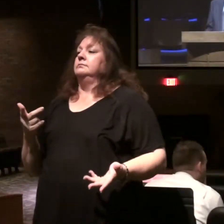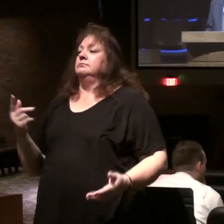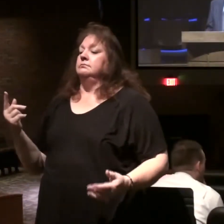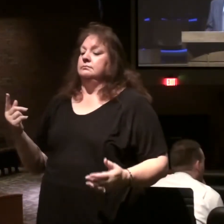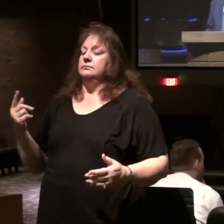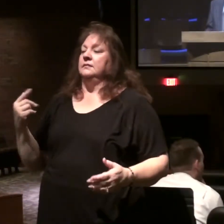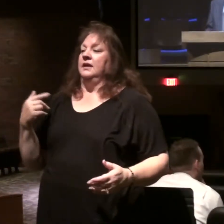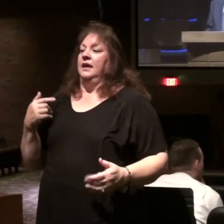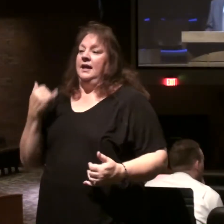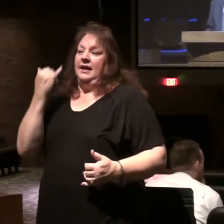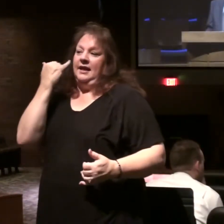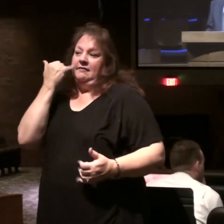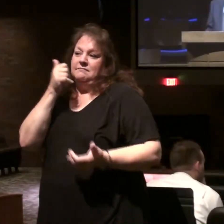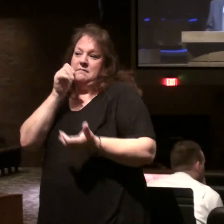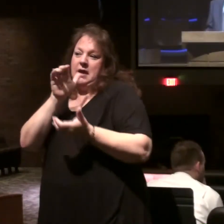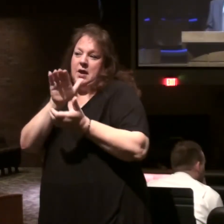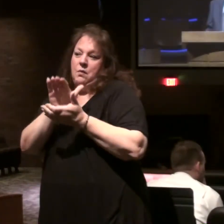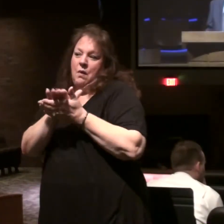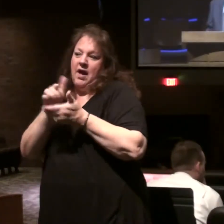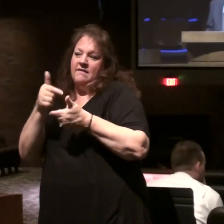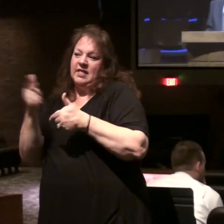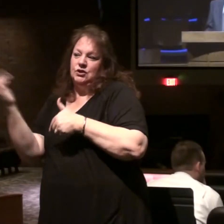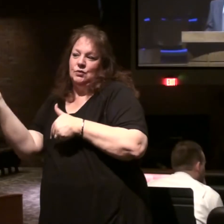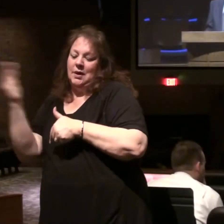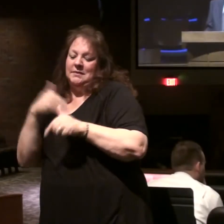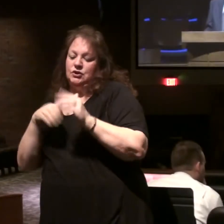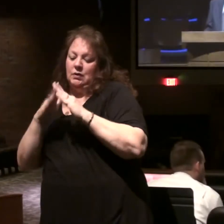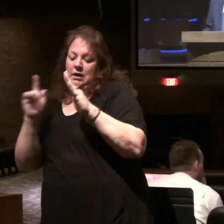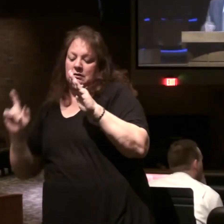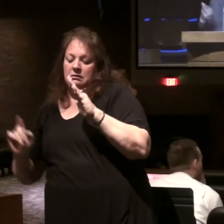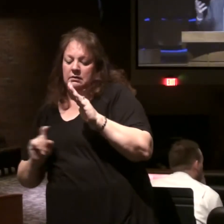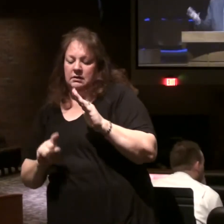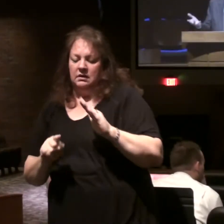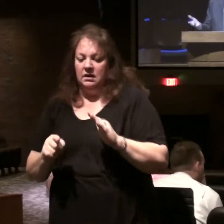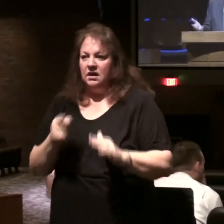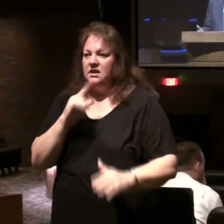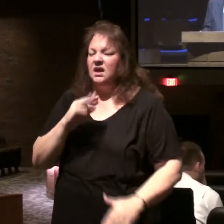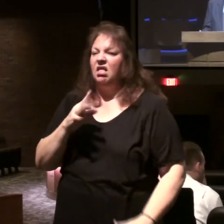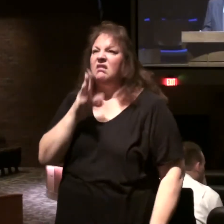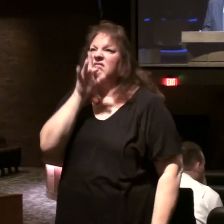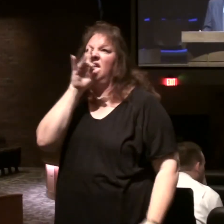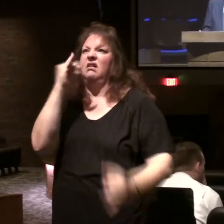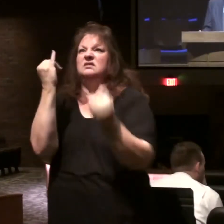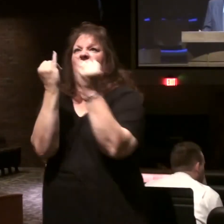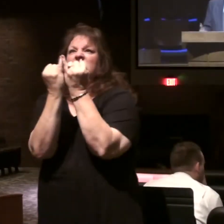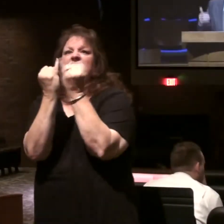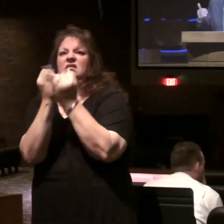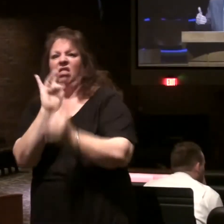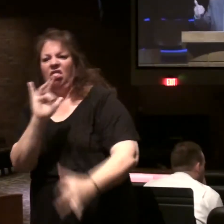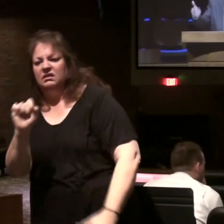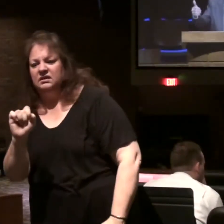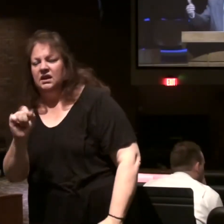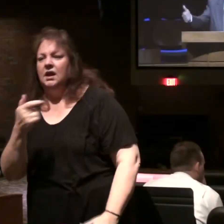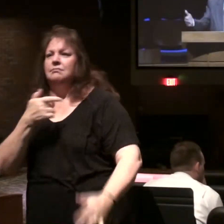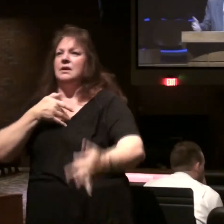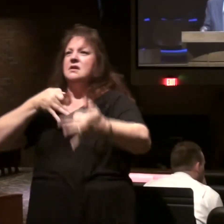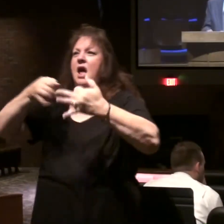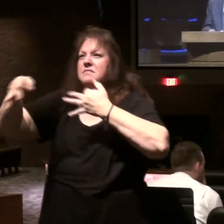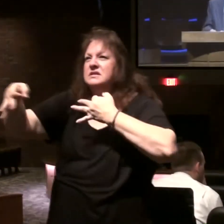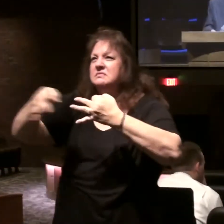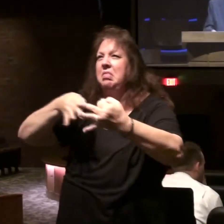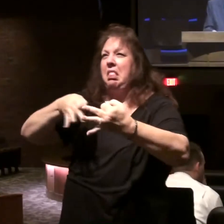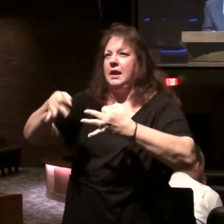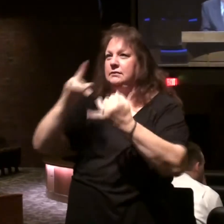someday if anyone let you in and you stuck down into my study and there's no talking to themselves nobody is in there but I'm explaining this